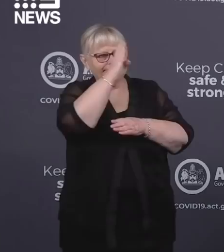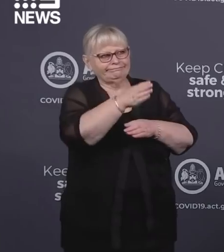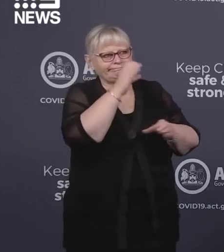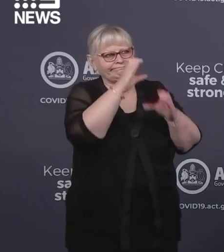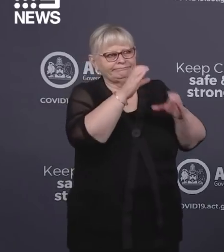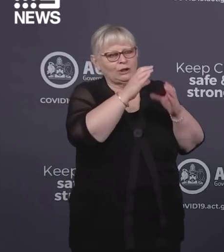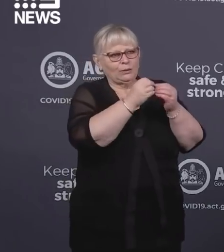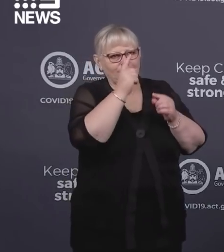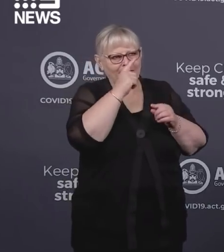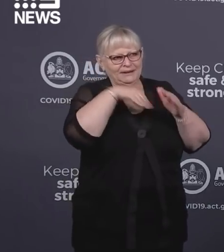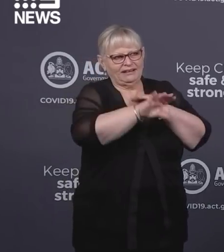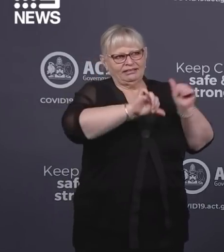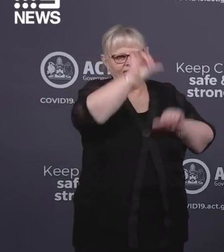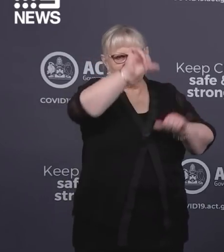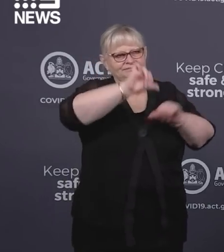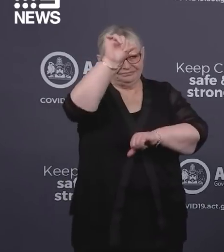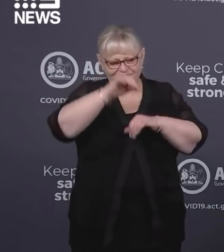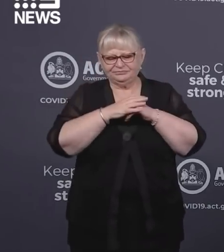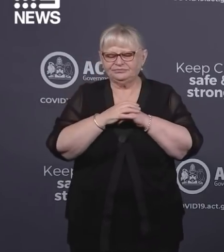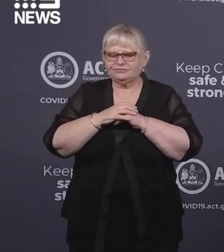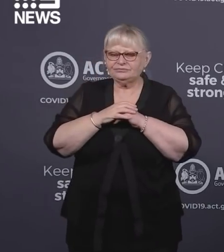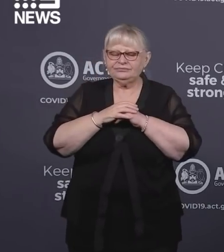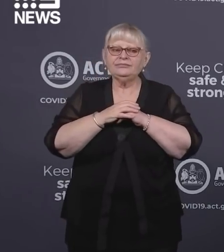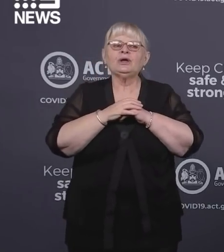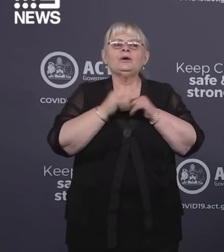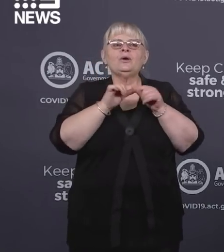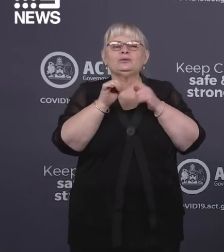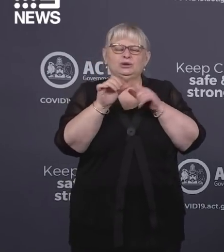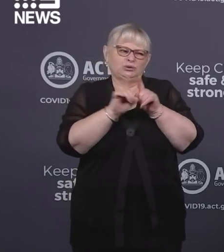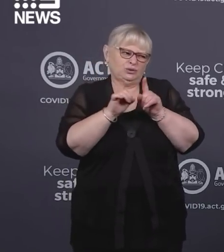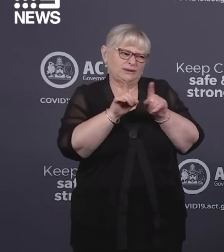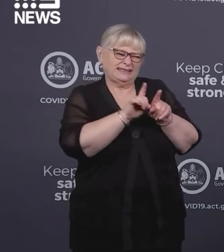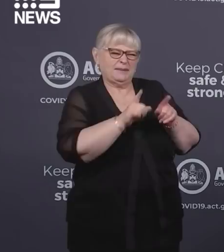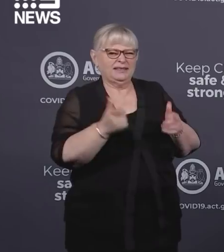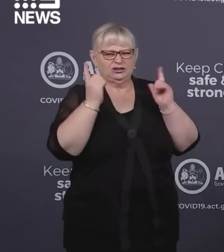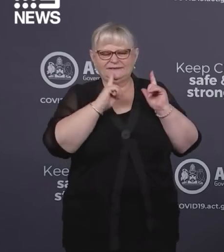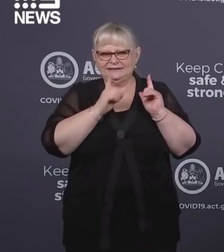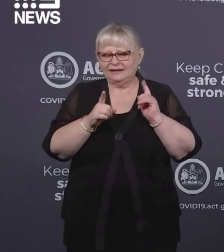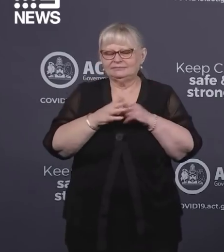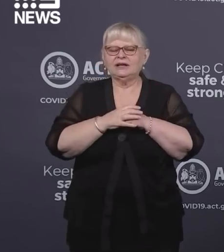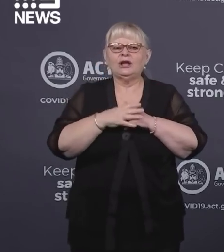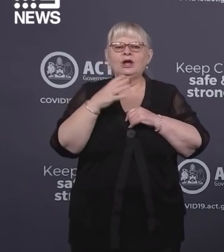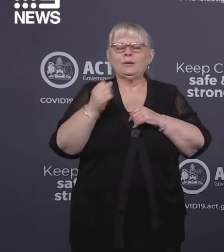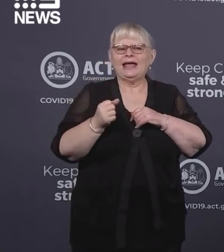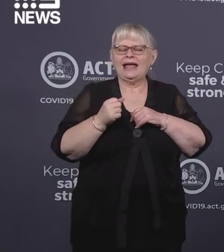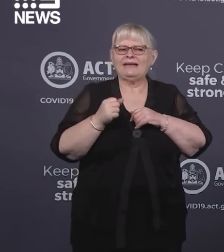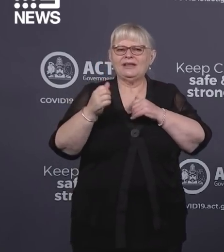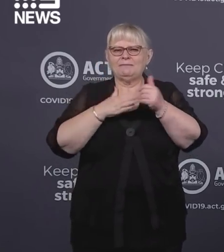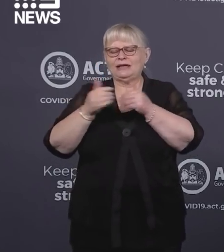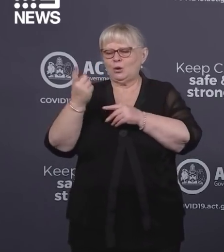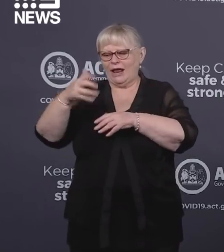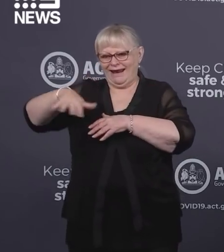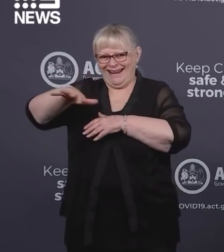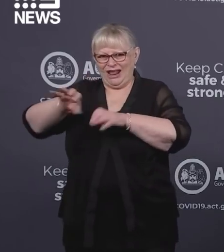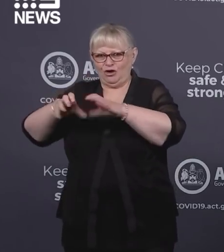with those affected as we need to. Additionally, as the Chief Minister has identified, we are also currently managing a